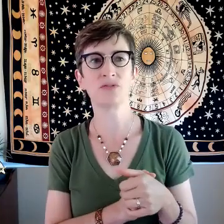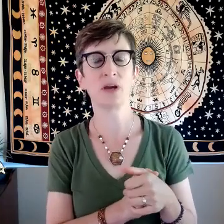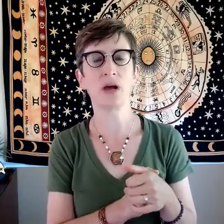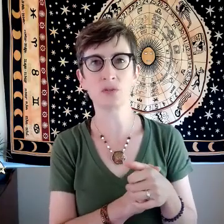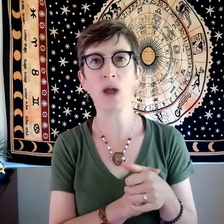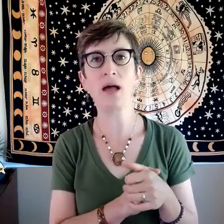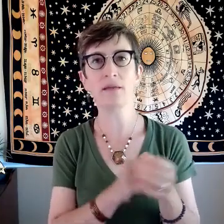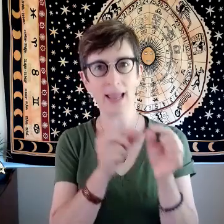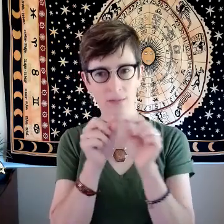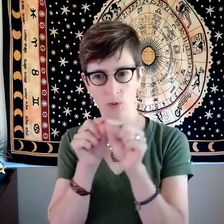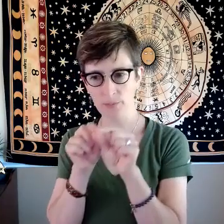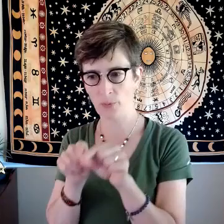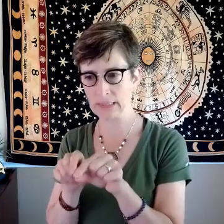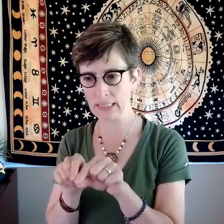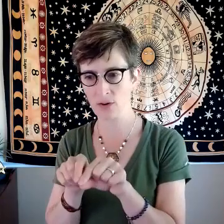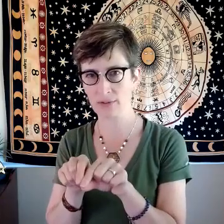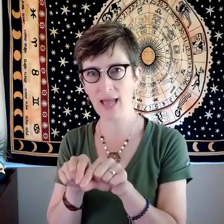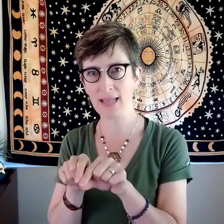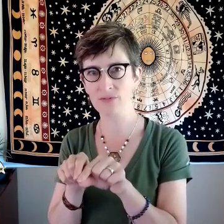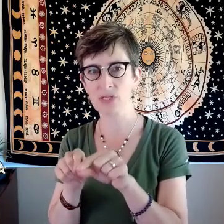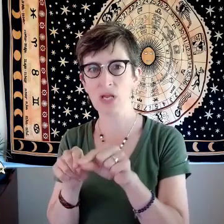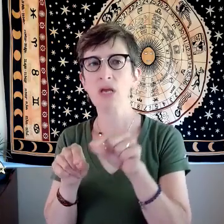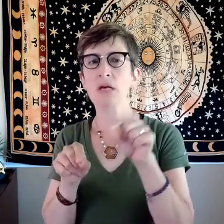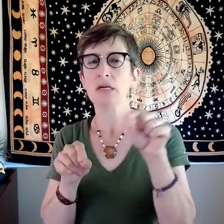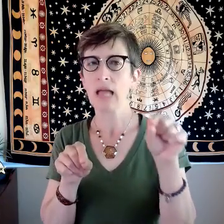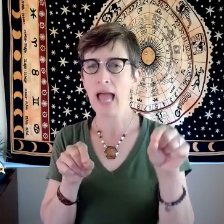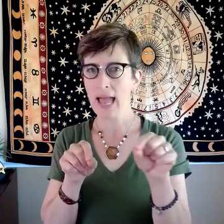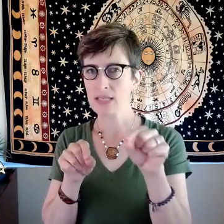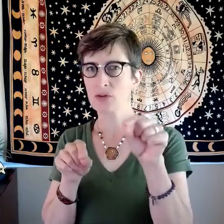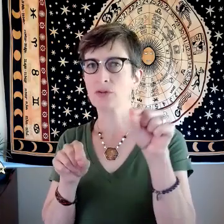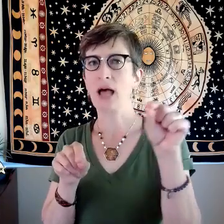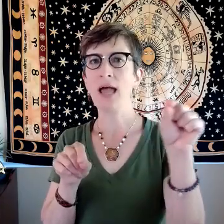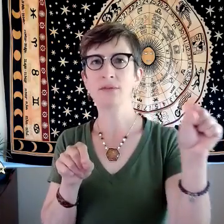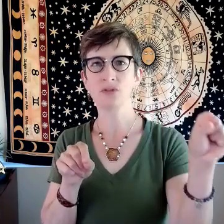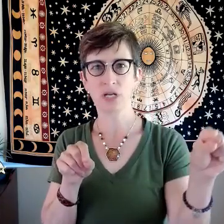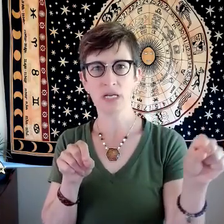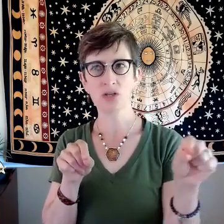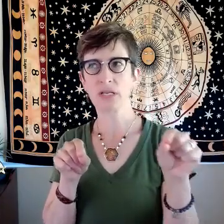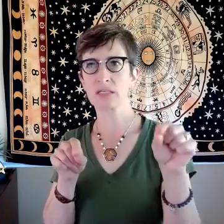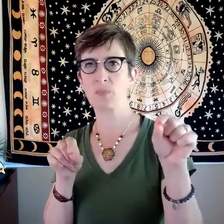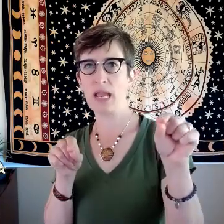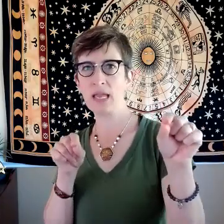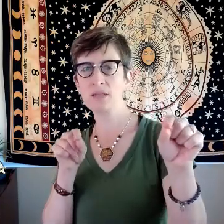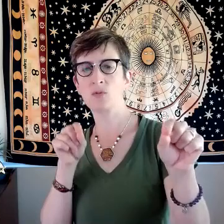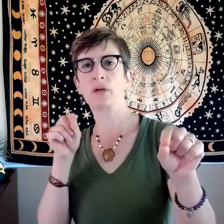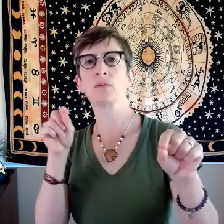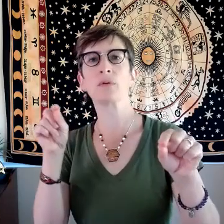us well at one point in our lives as our lives change and expand and where we